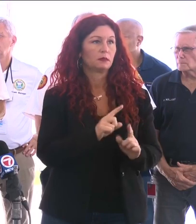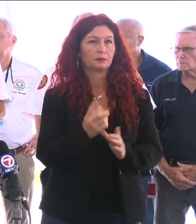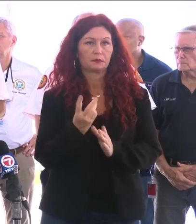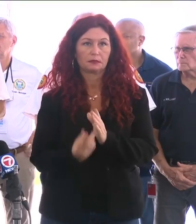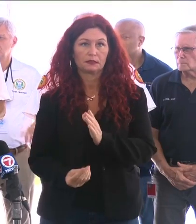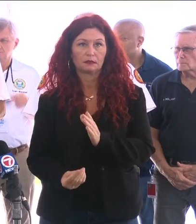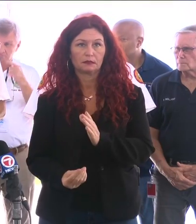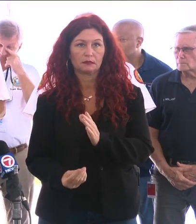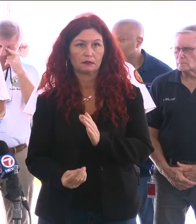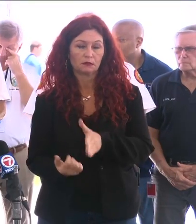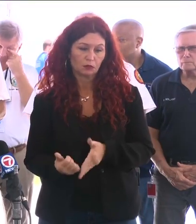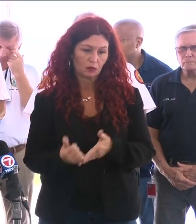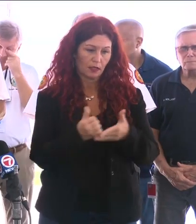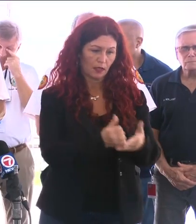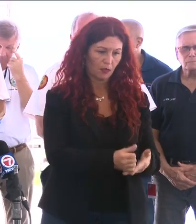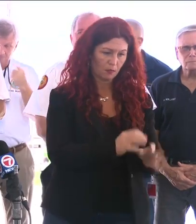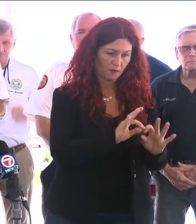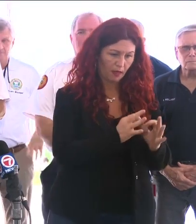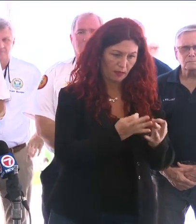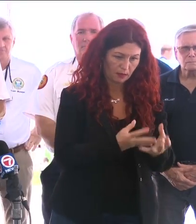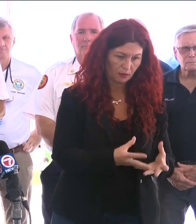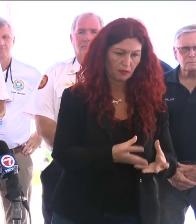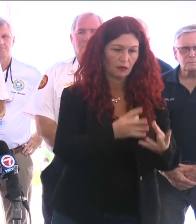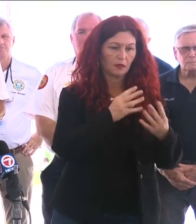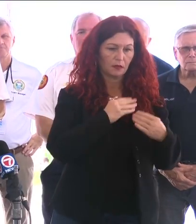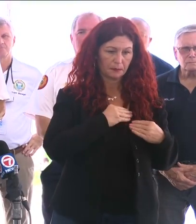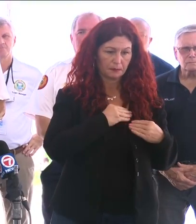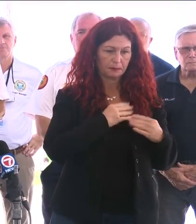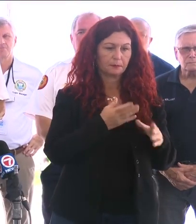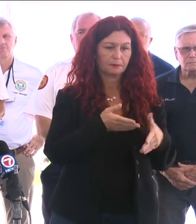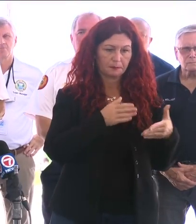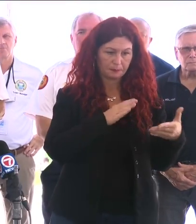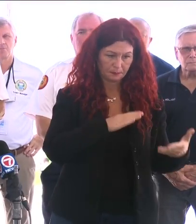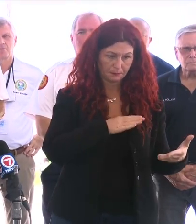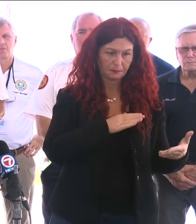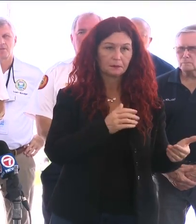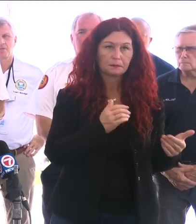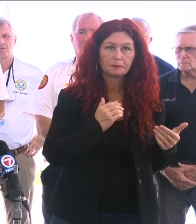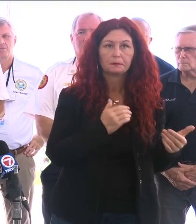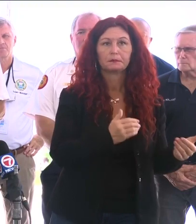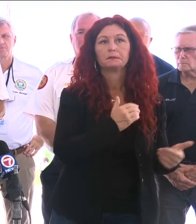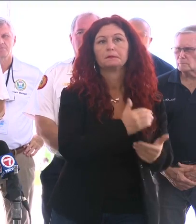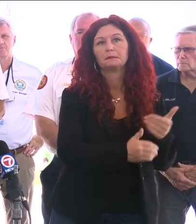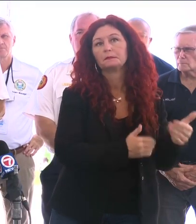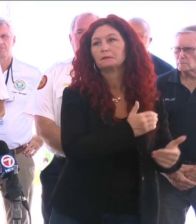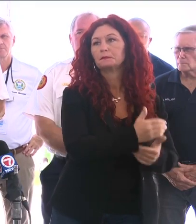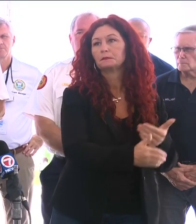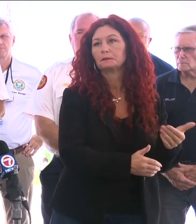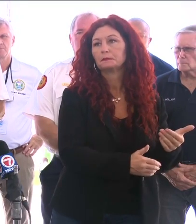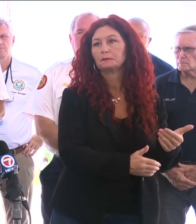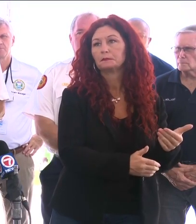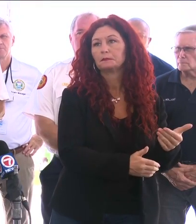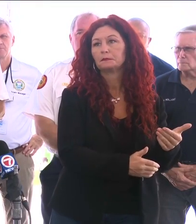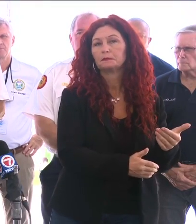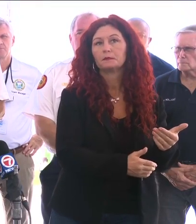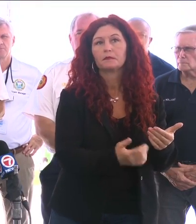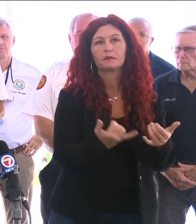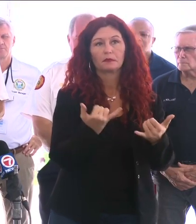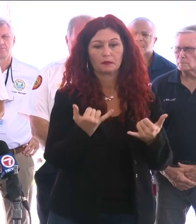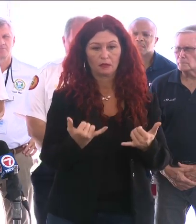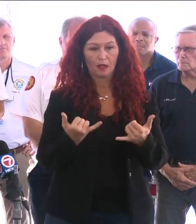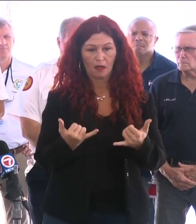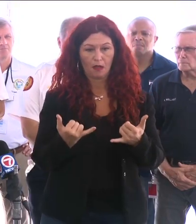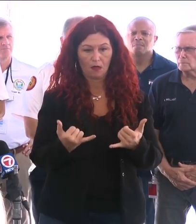We want to bring them news as quickly as we possibly can. We have now removed over 13